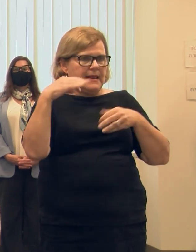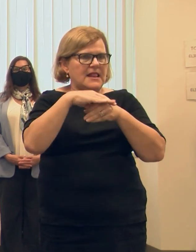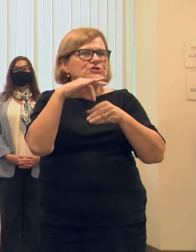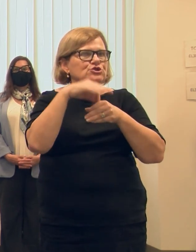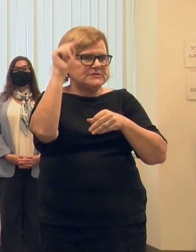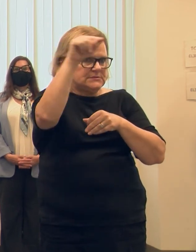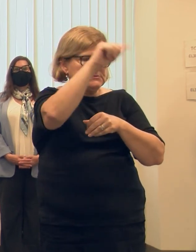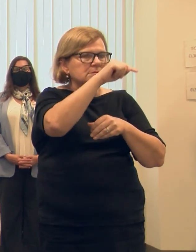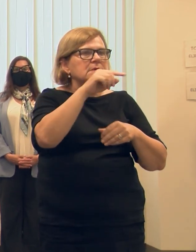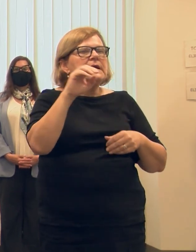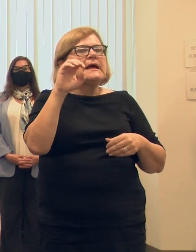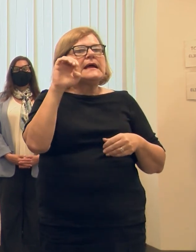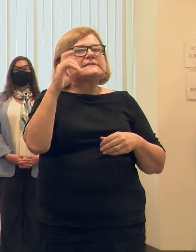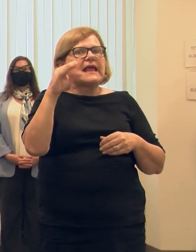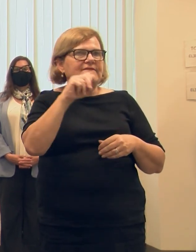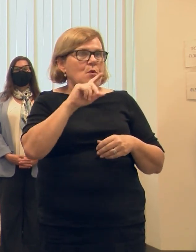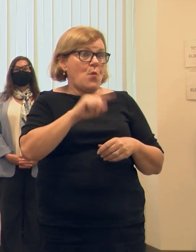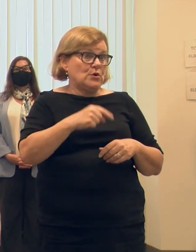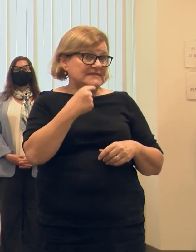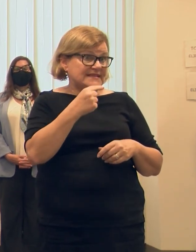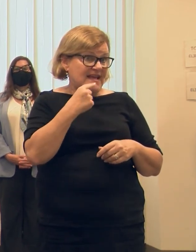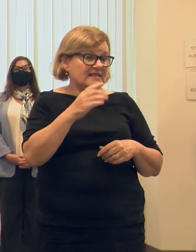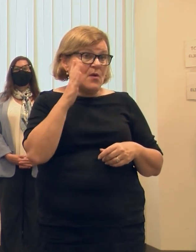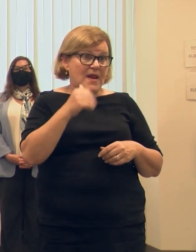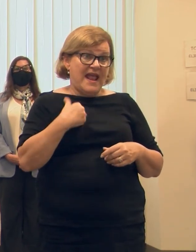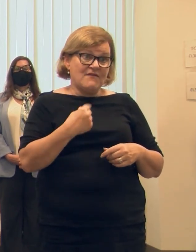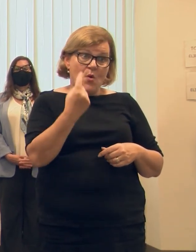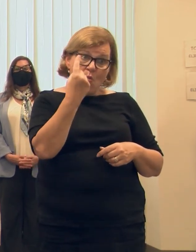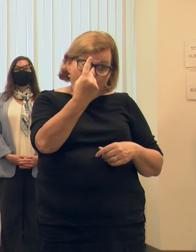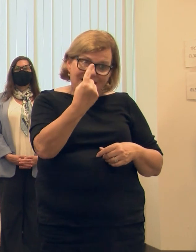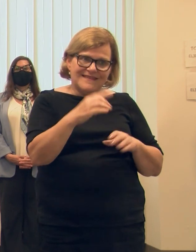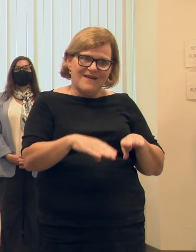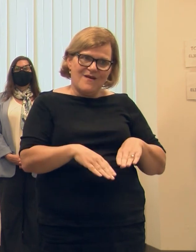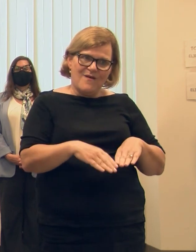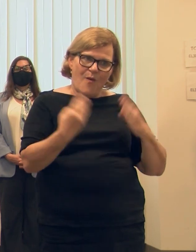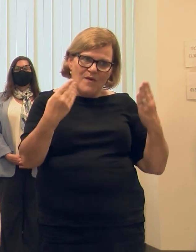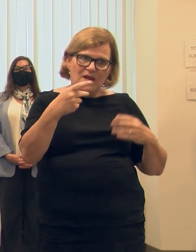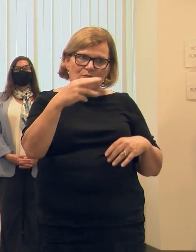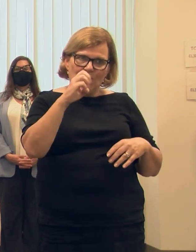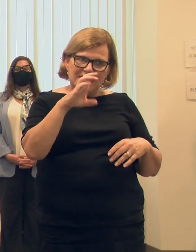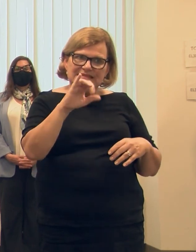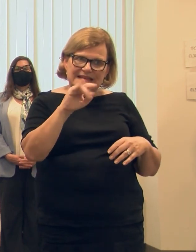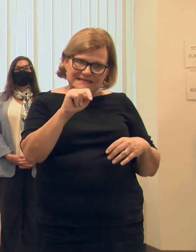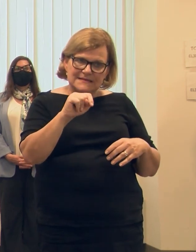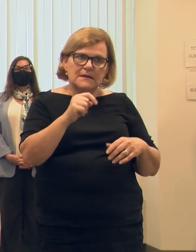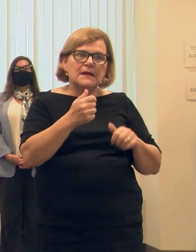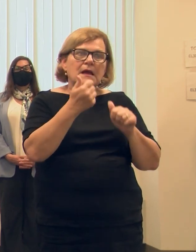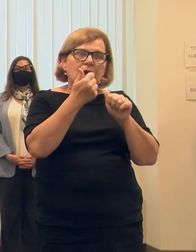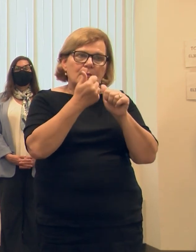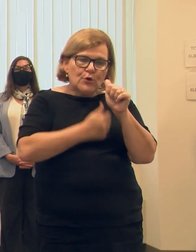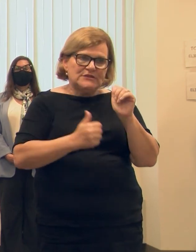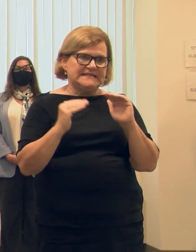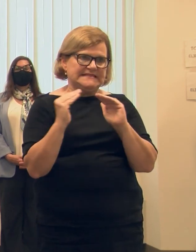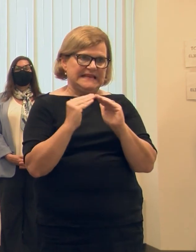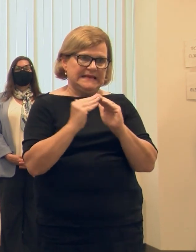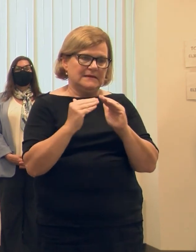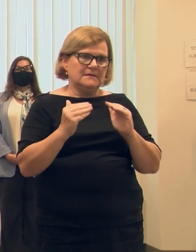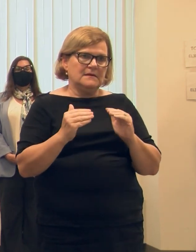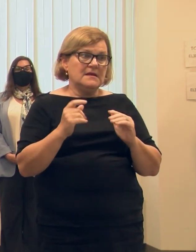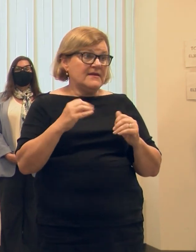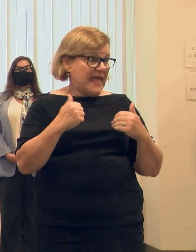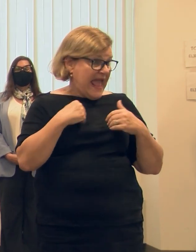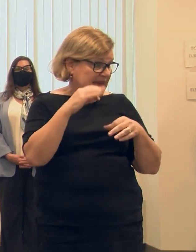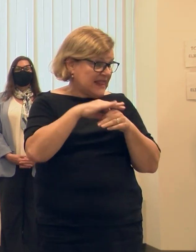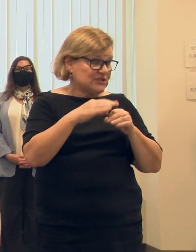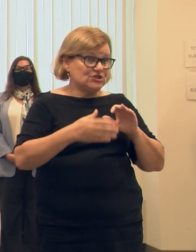the executive order that came down was that there would be one open precinct at least per municipality for, you know, if they